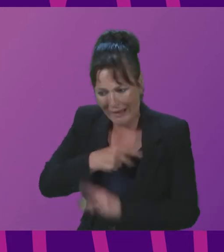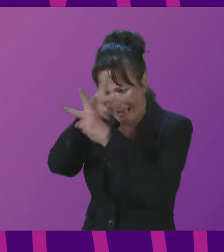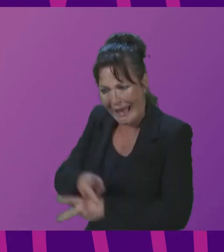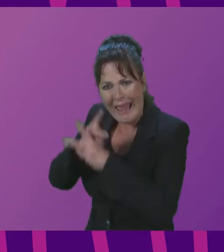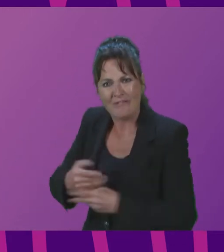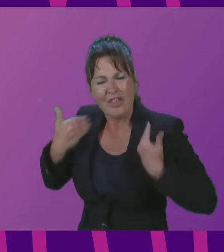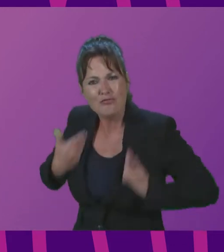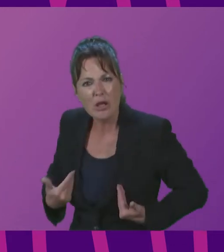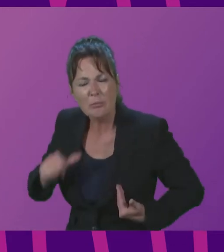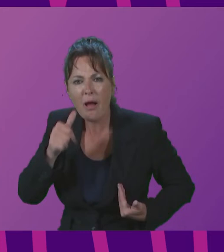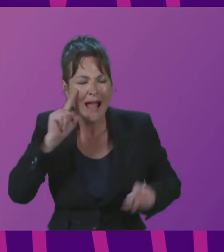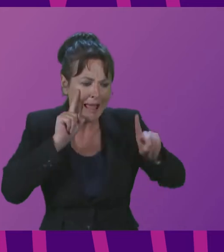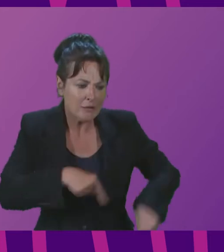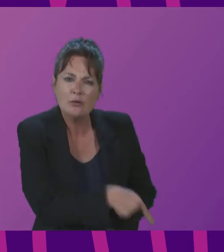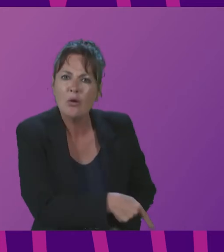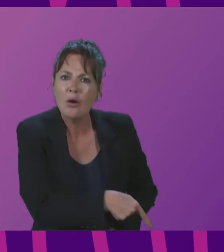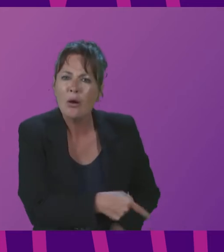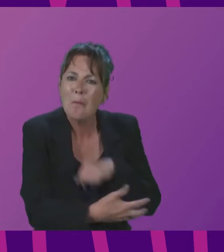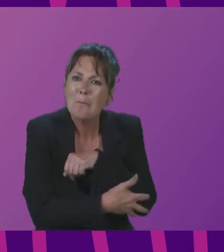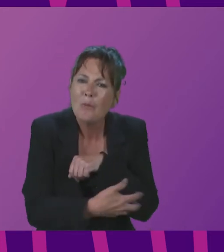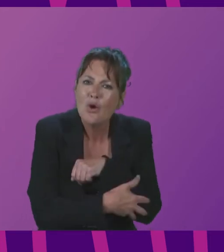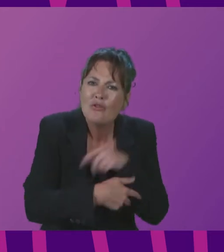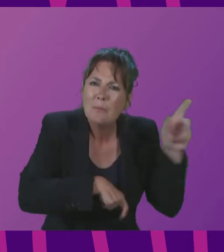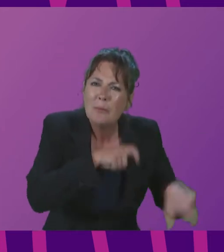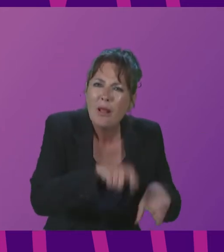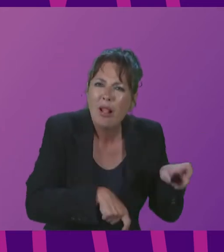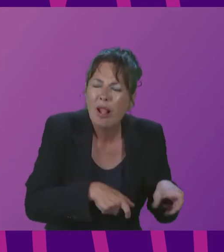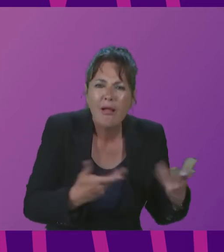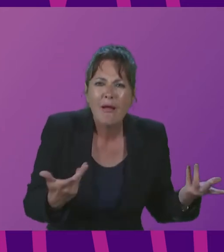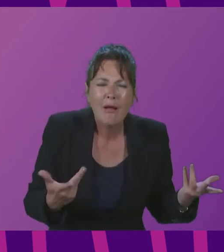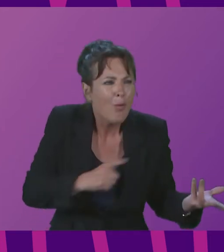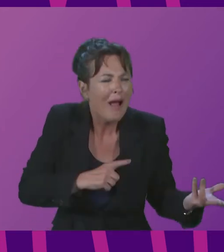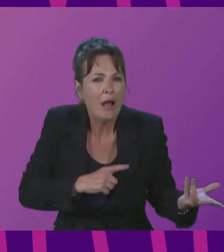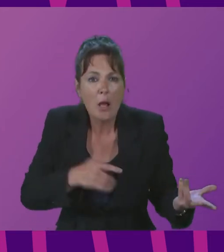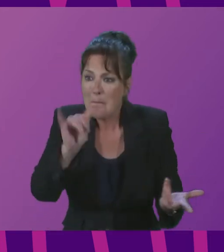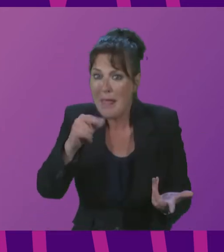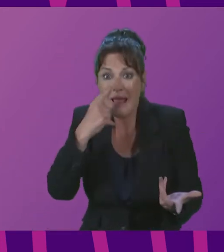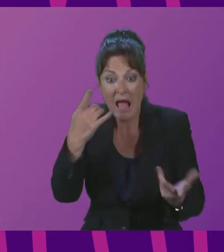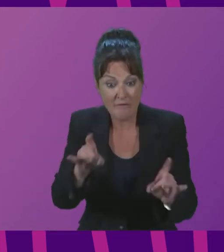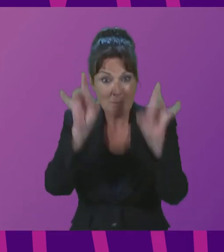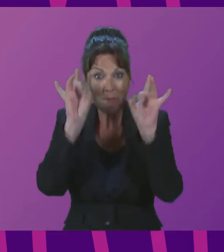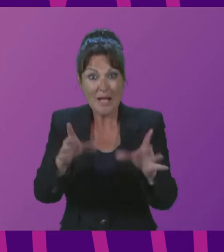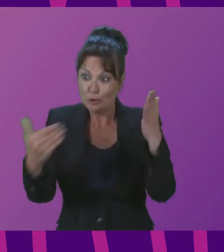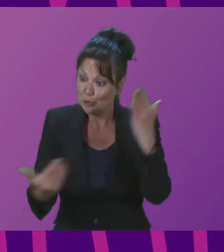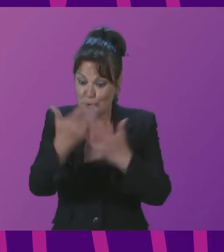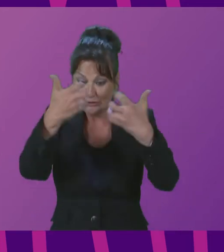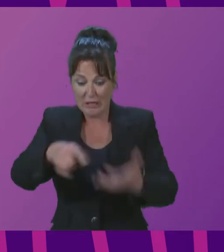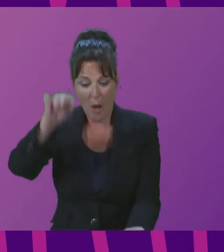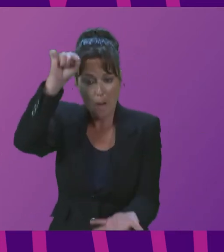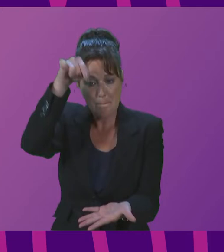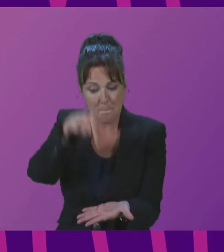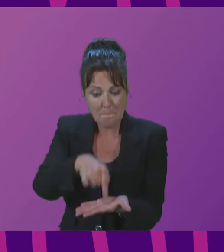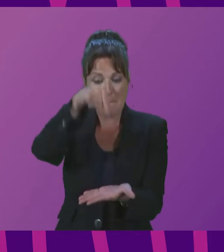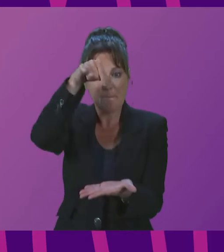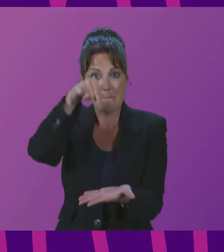poorer cousins you know that even if there was some magical device to clean the air and make everything nice it wouldn't